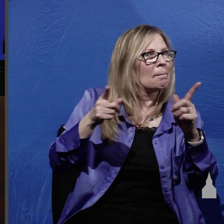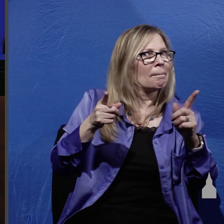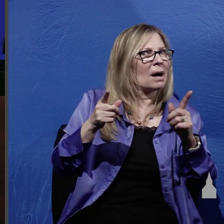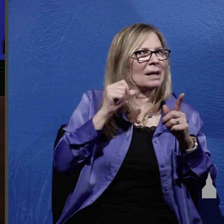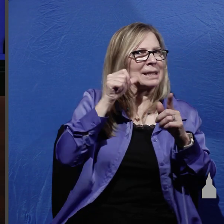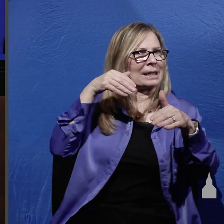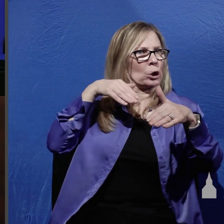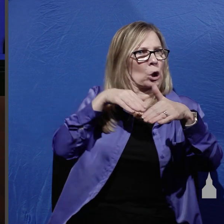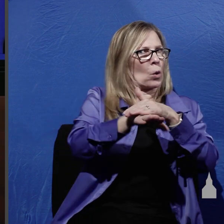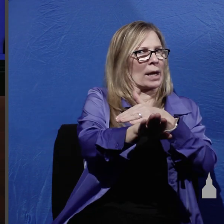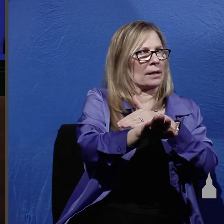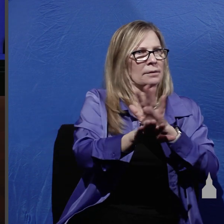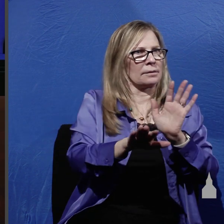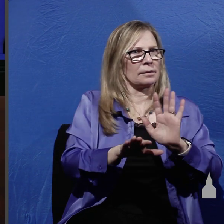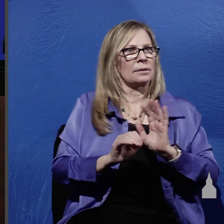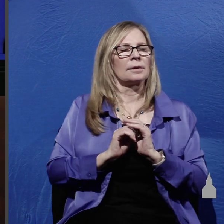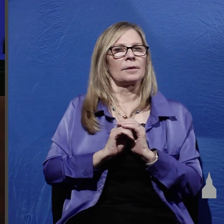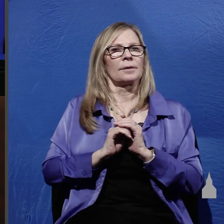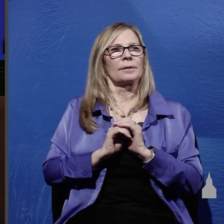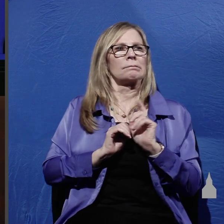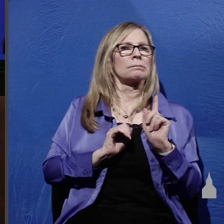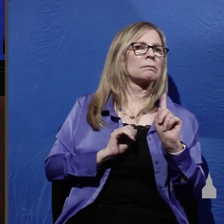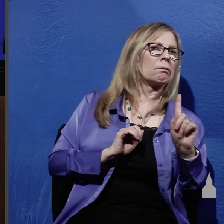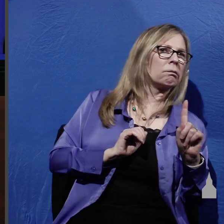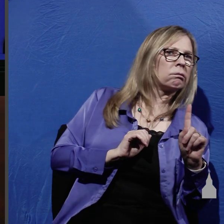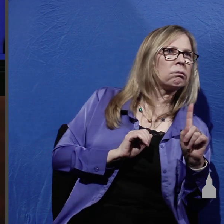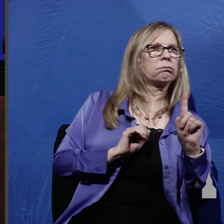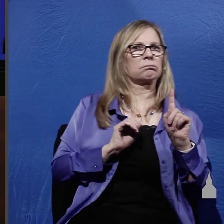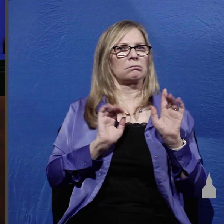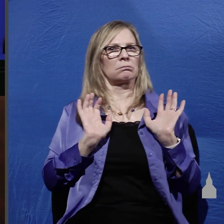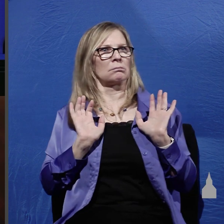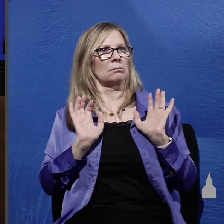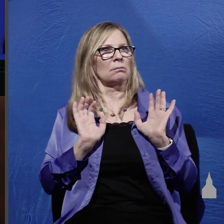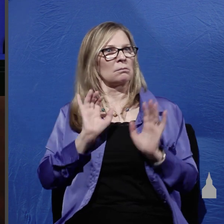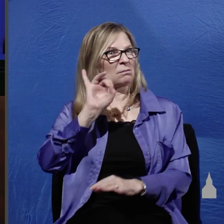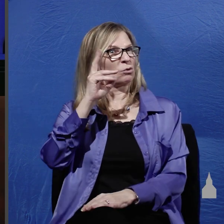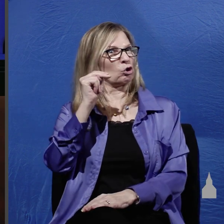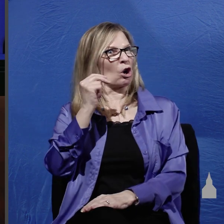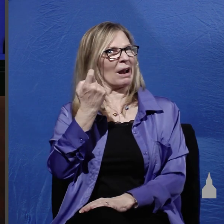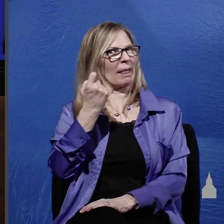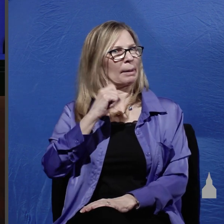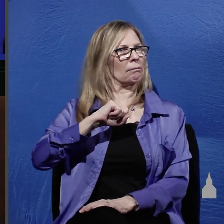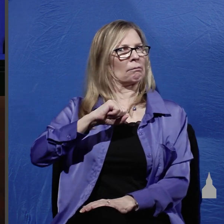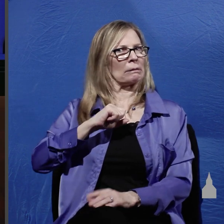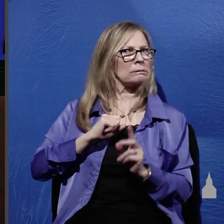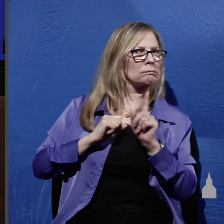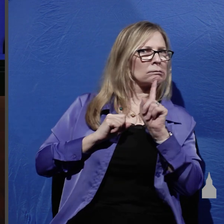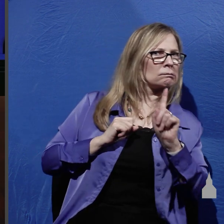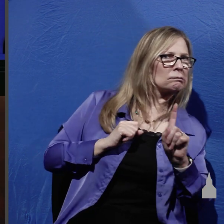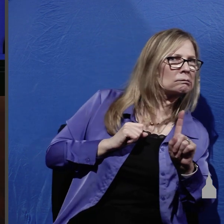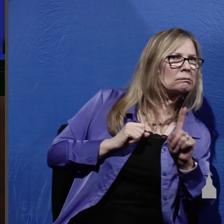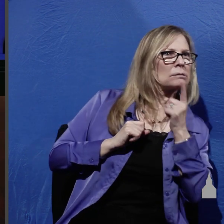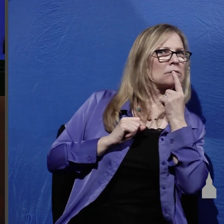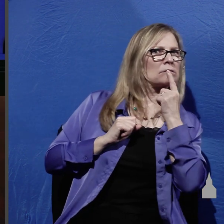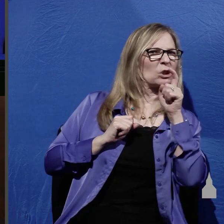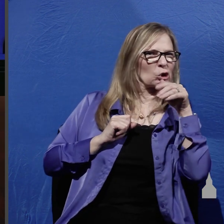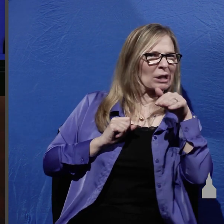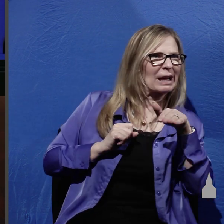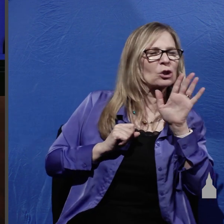so upon arriving at the tomb John tells us that at first he was hesitant he was hesitant to enter so he